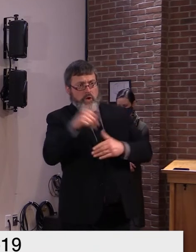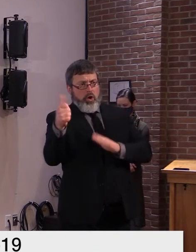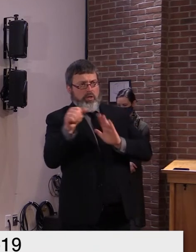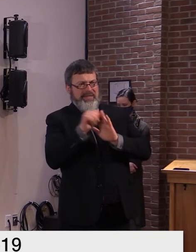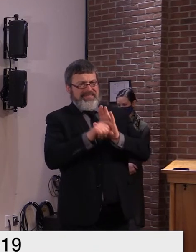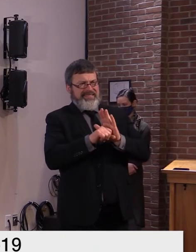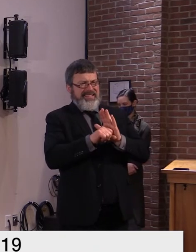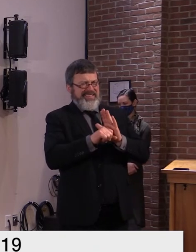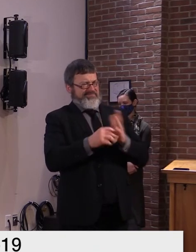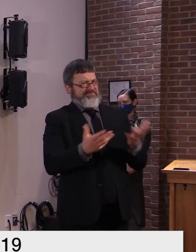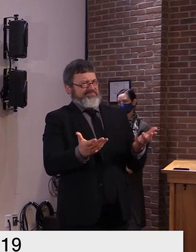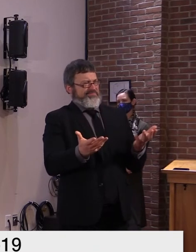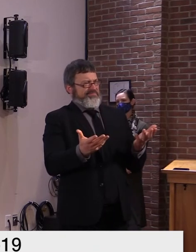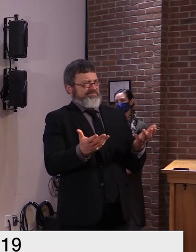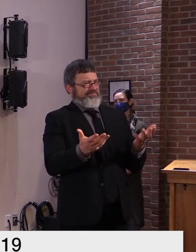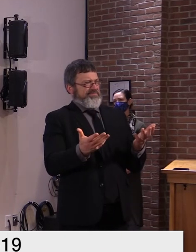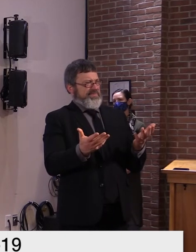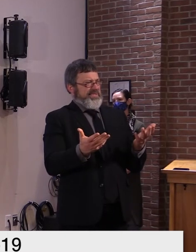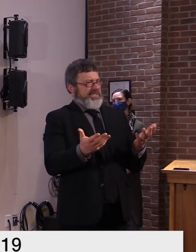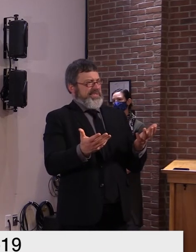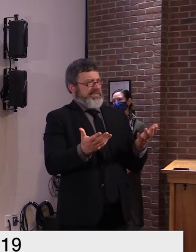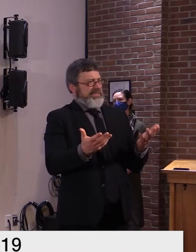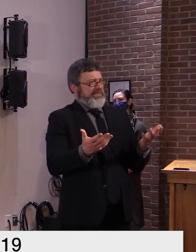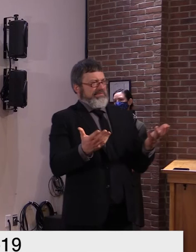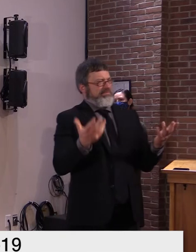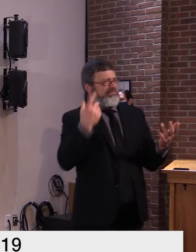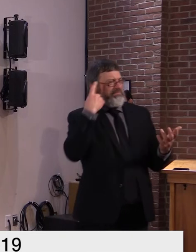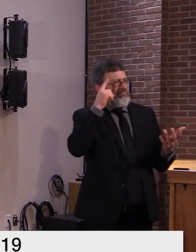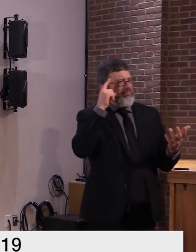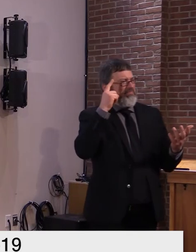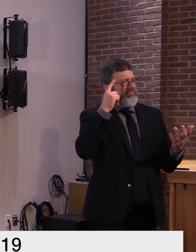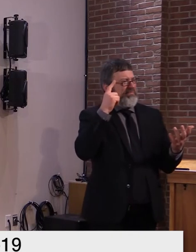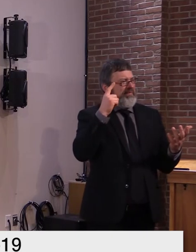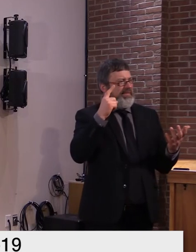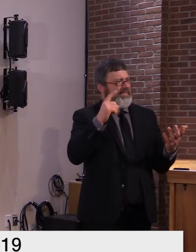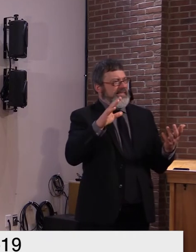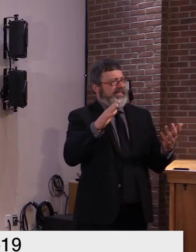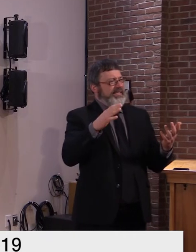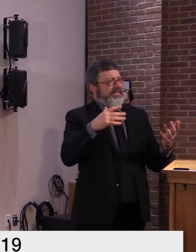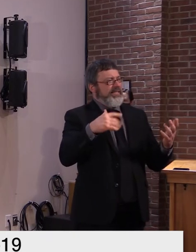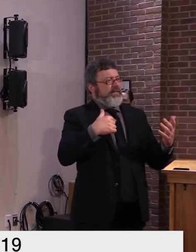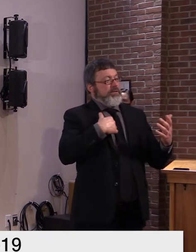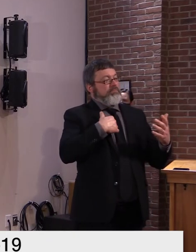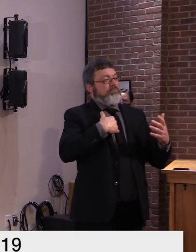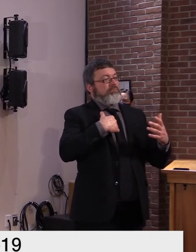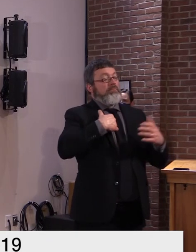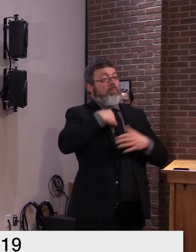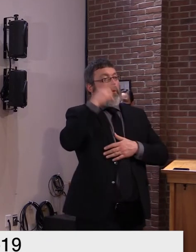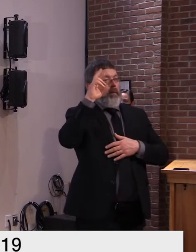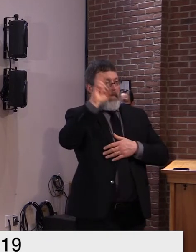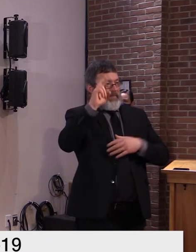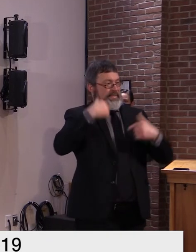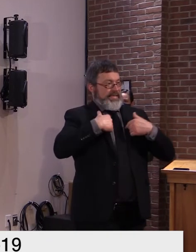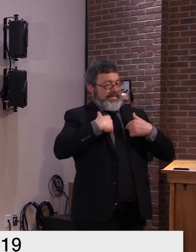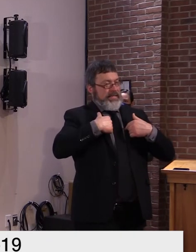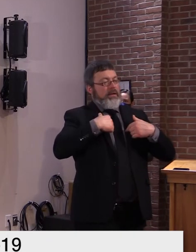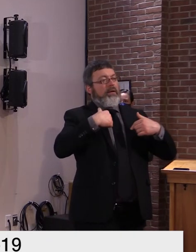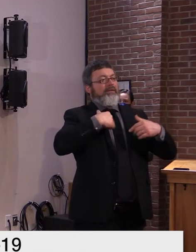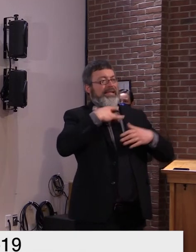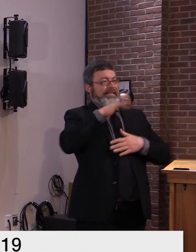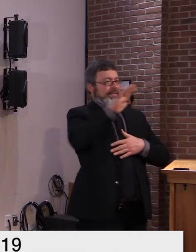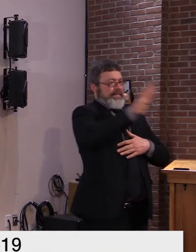I mean, that's what, you know, as a Republican, I believe in states' rights, individual rights, states' rights. And I